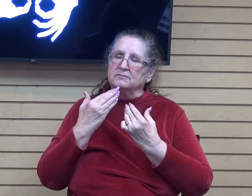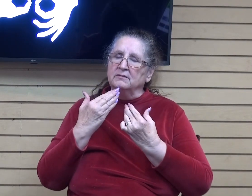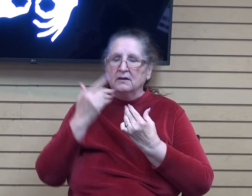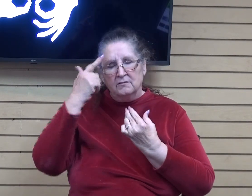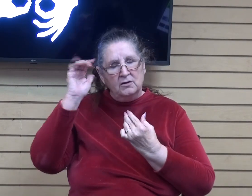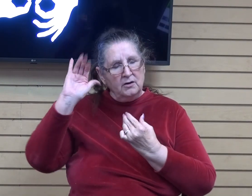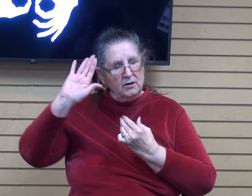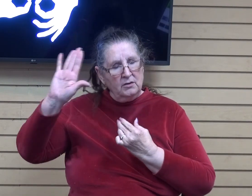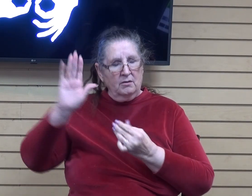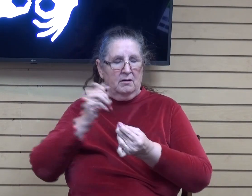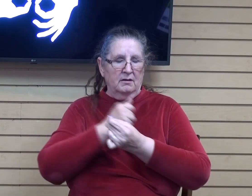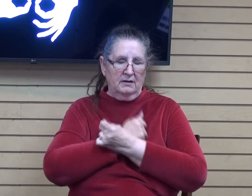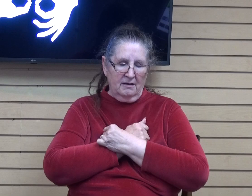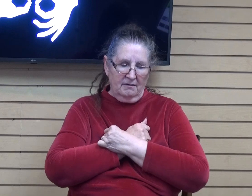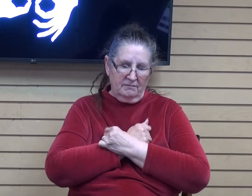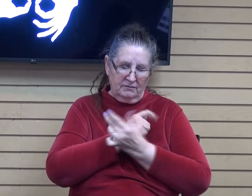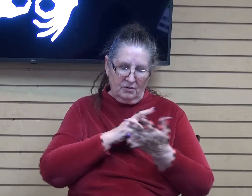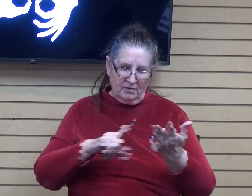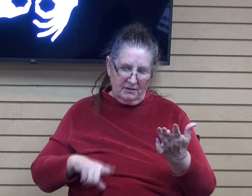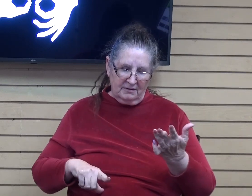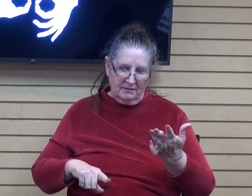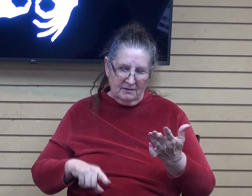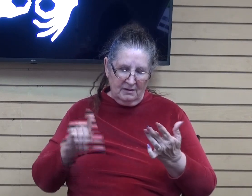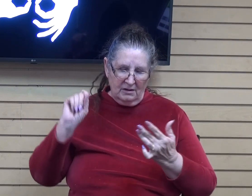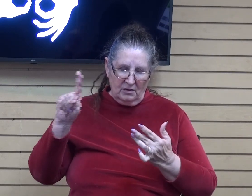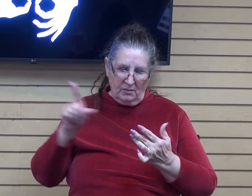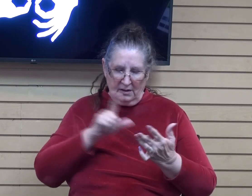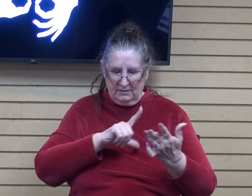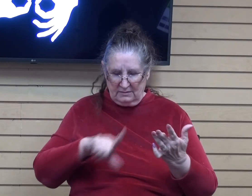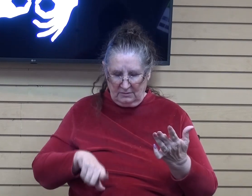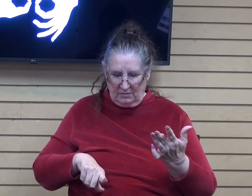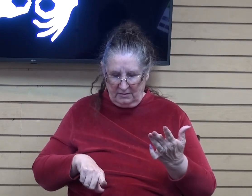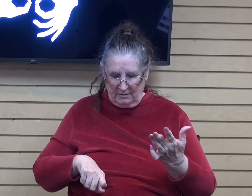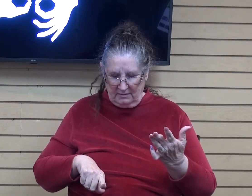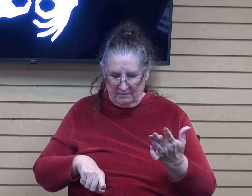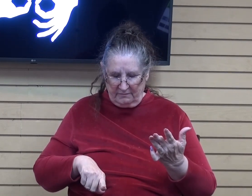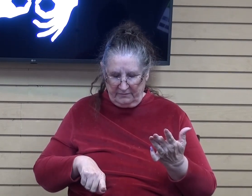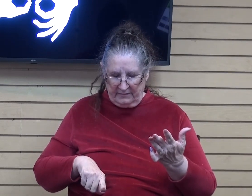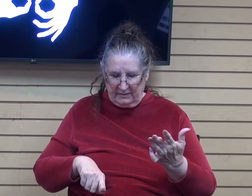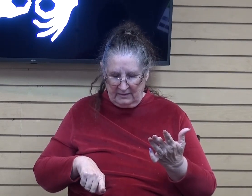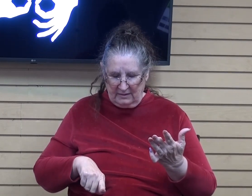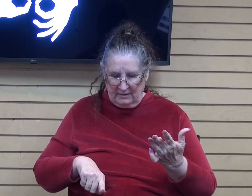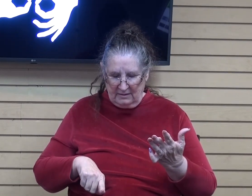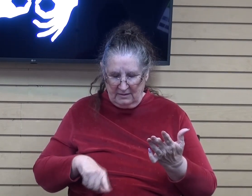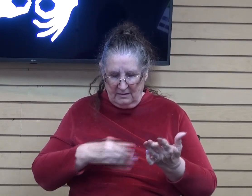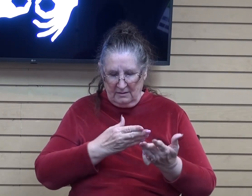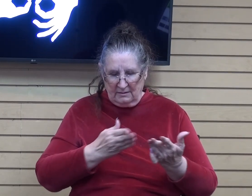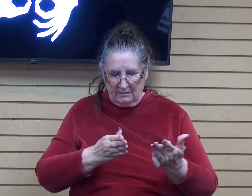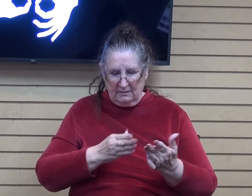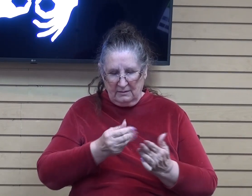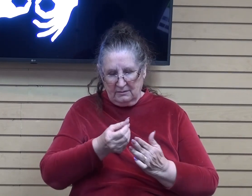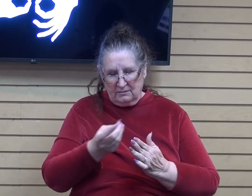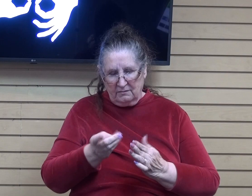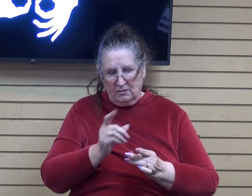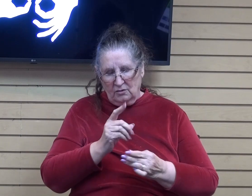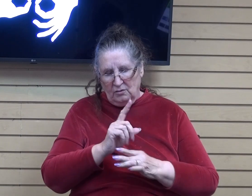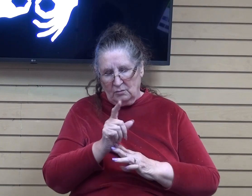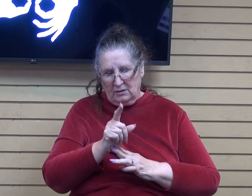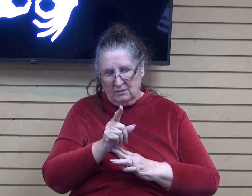love lord and so we just ask lord that these next few minutes would be a blessing